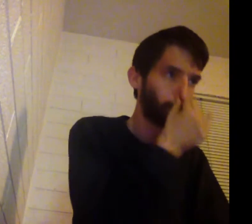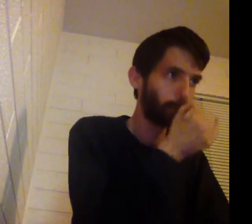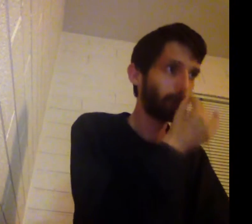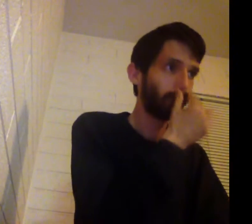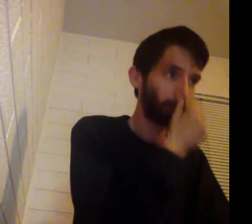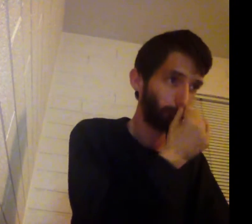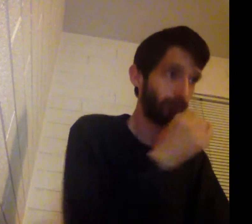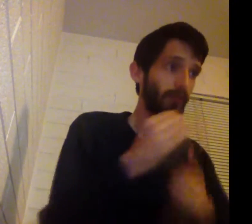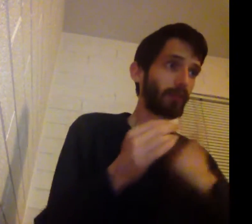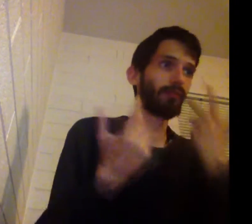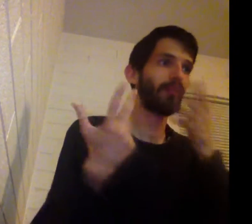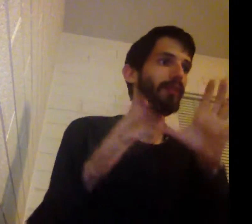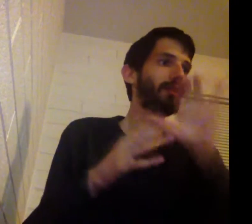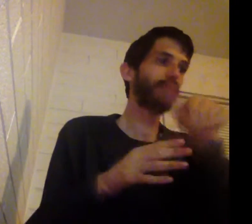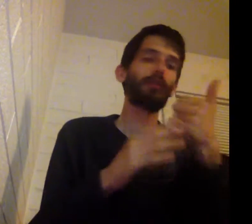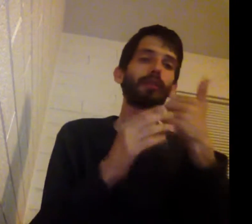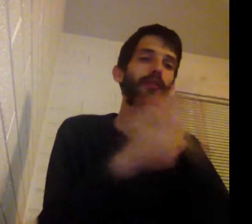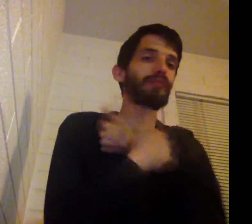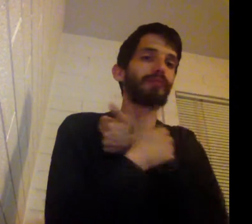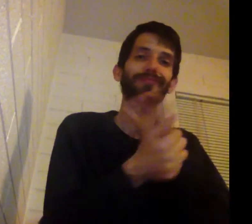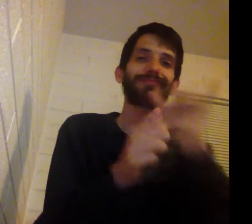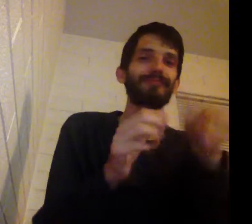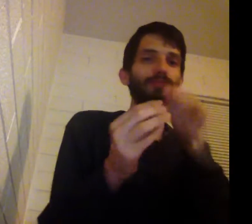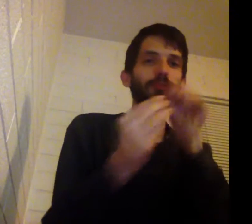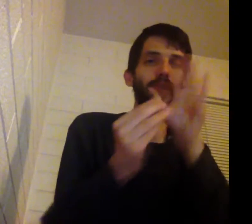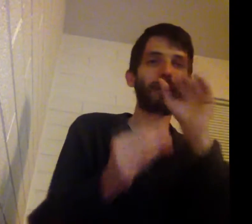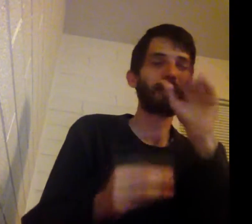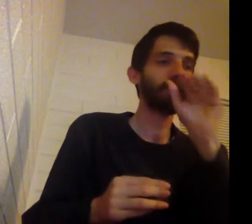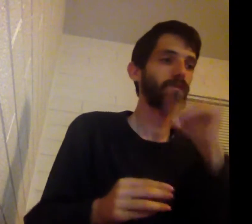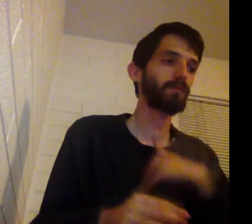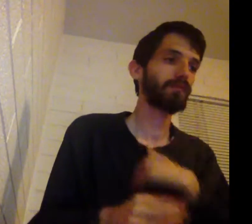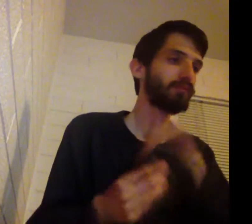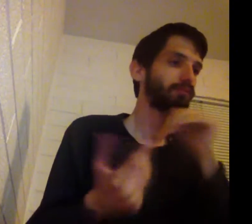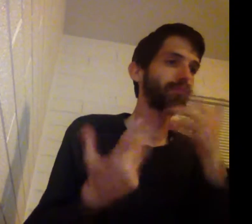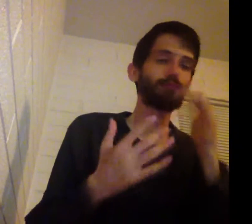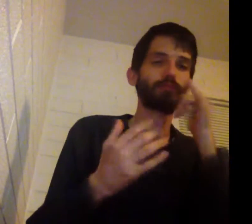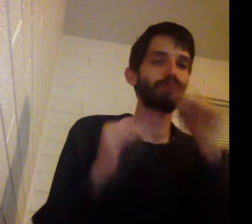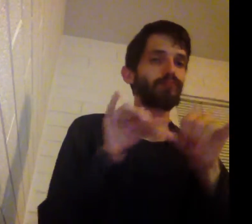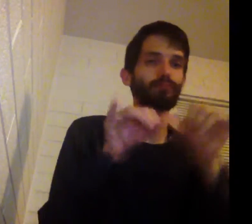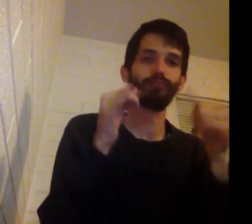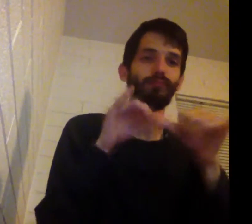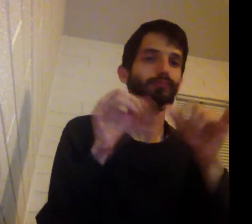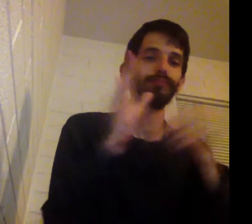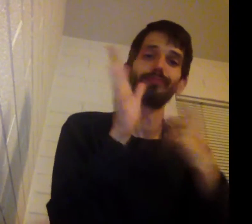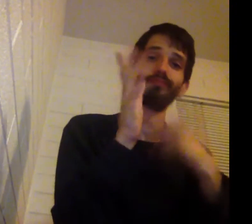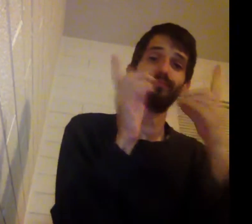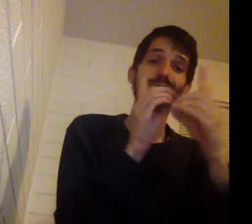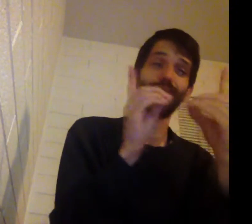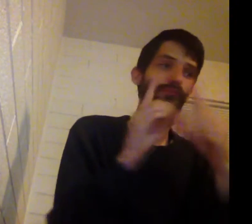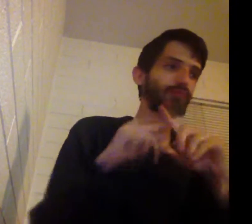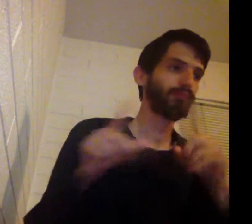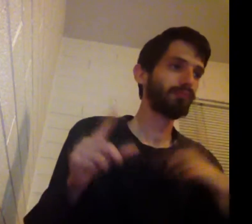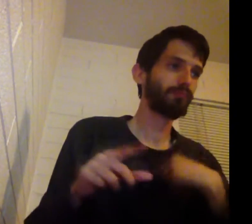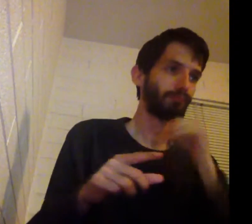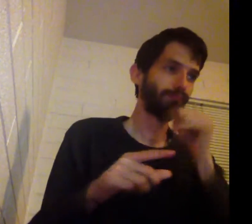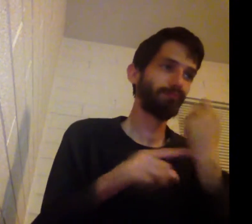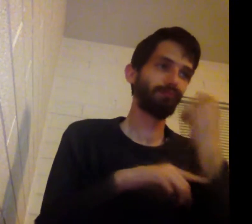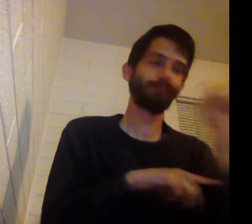I don't want just another hug and a kiss goodnight Catchin' up calls on a date sometime, to love that world I'm still in